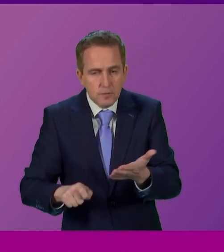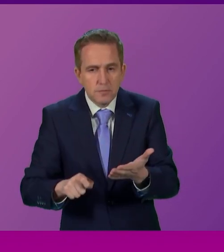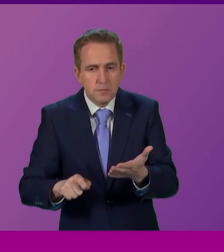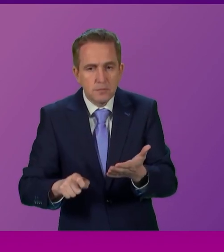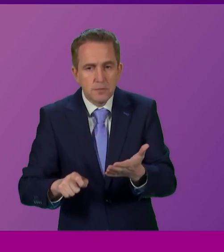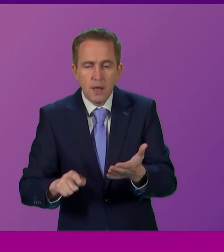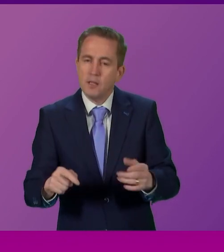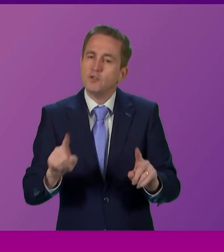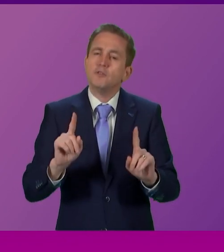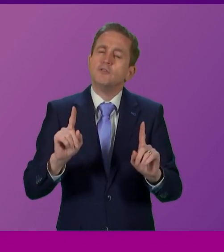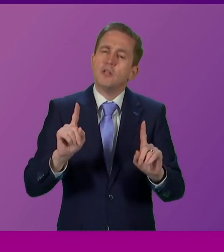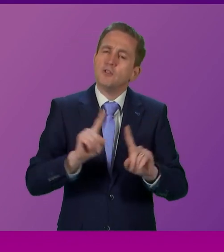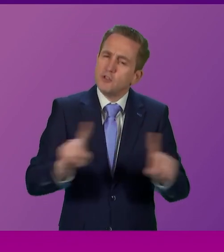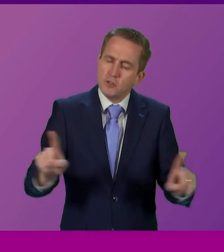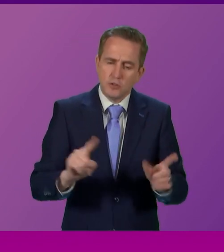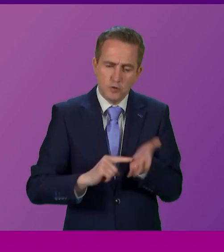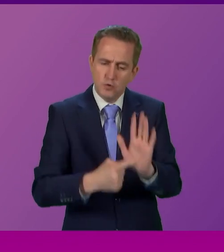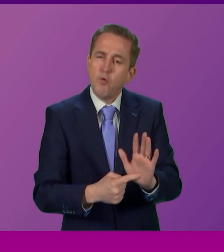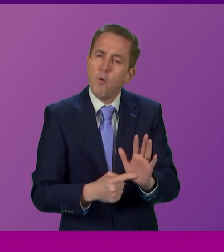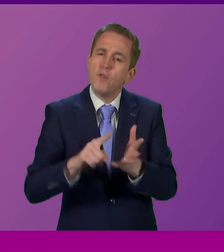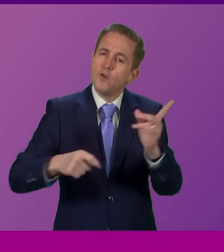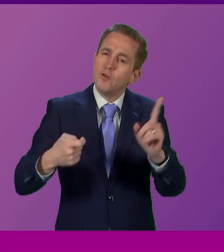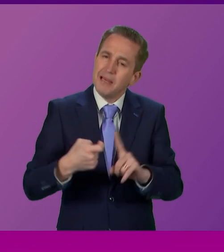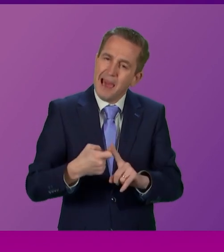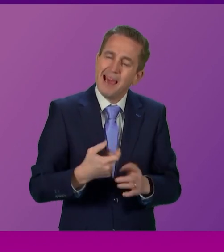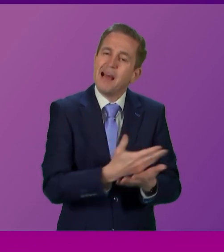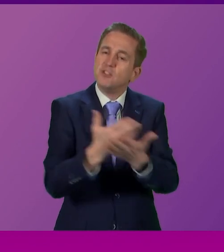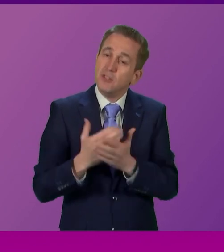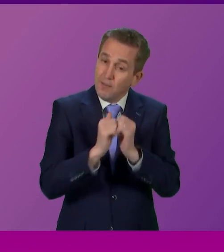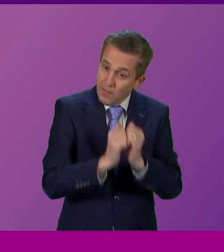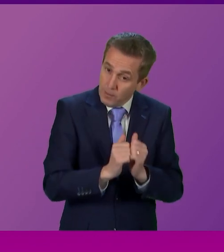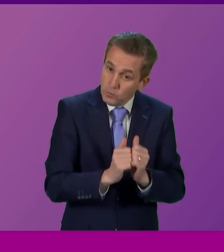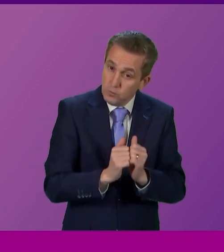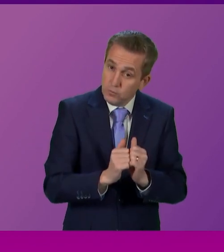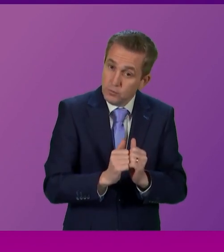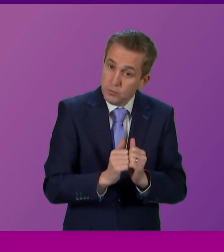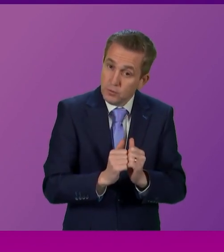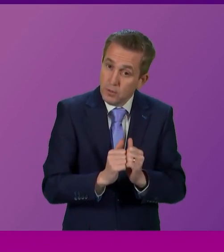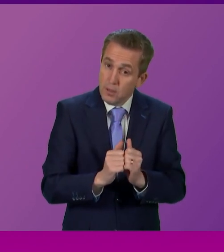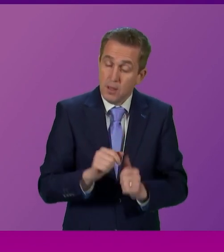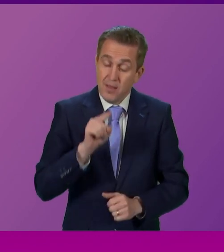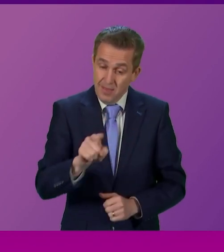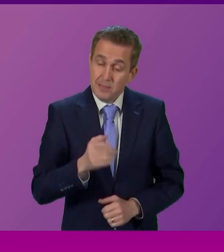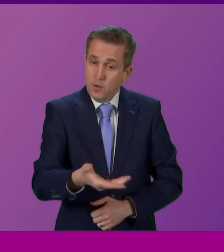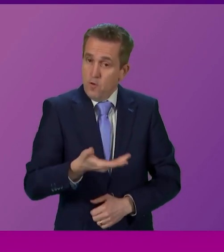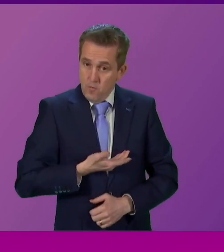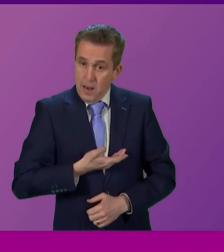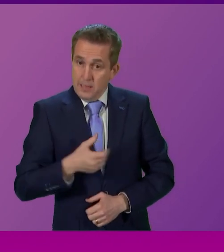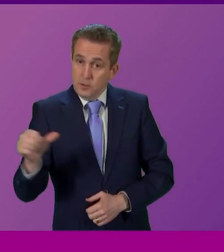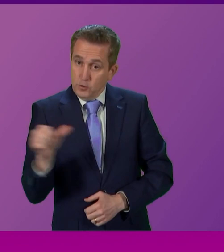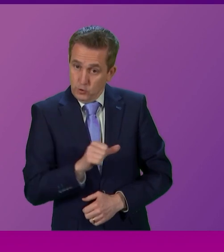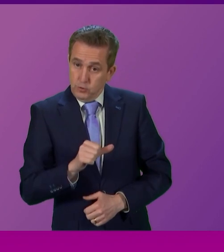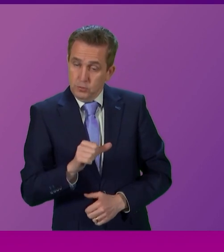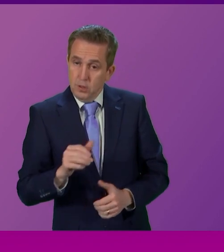union based on shared values and interests. A right presiding officer that should matter as much to those who